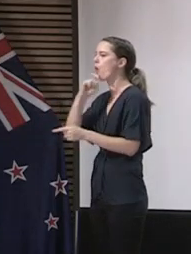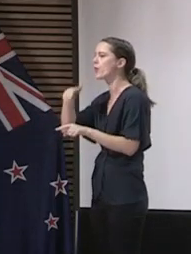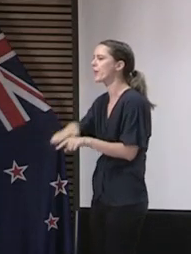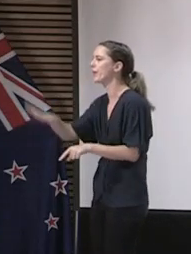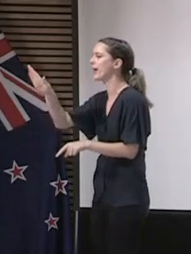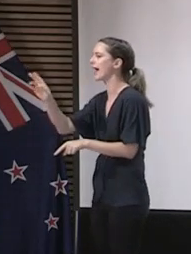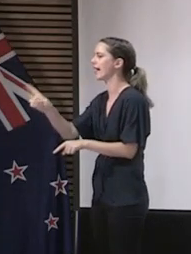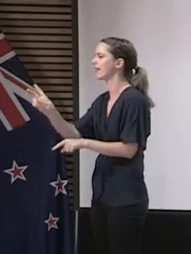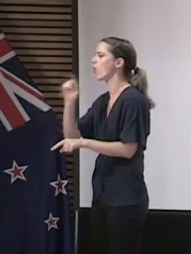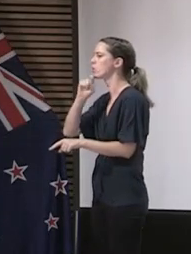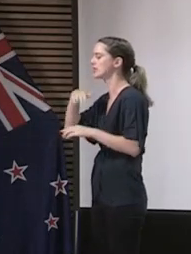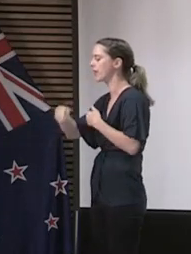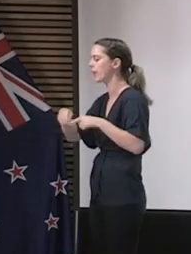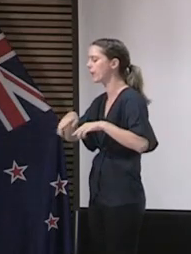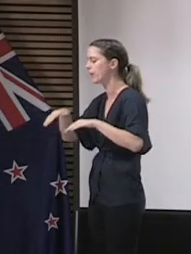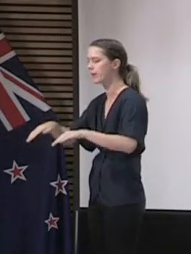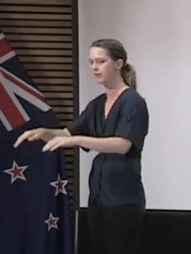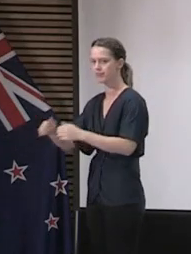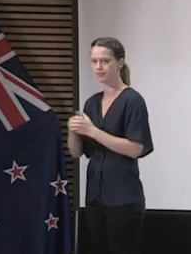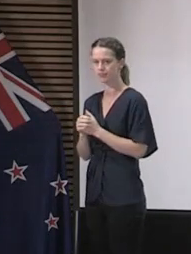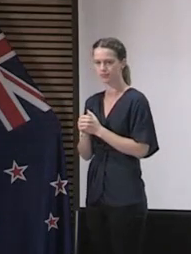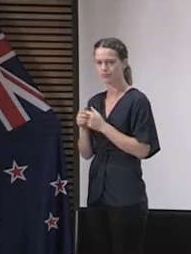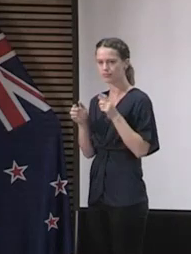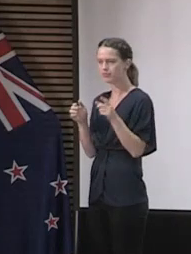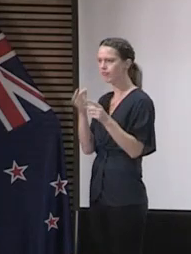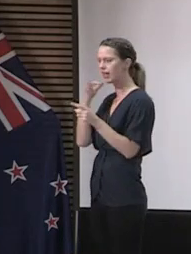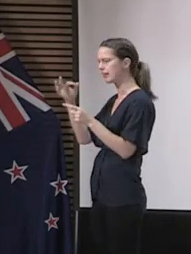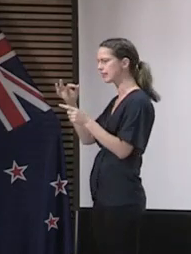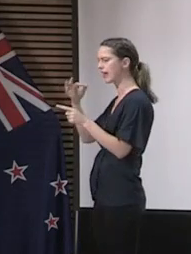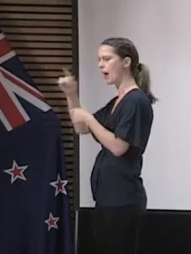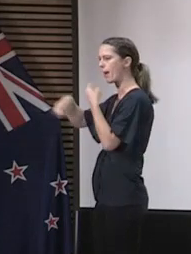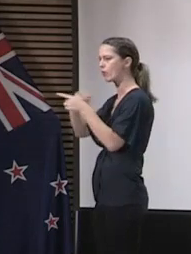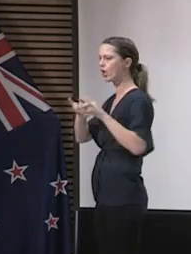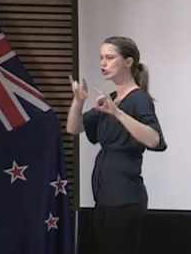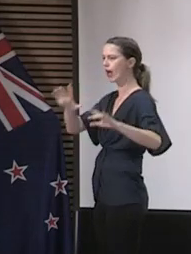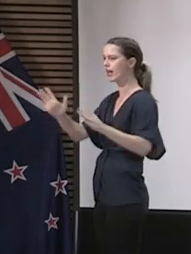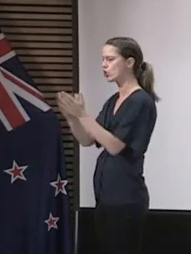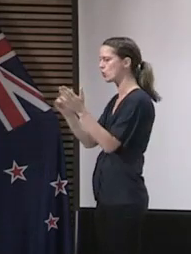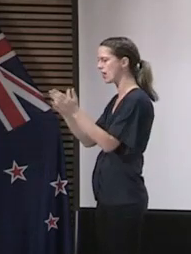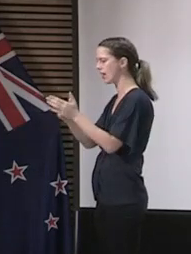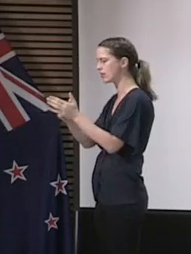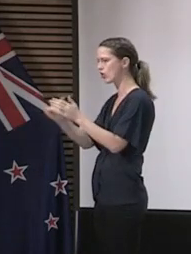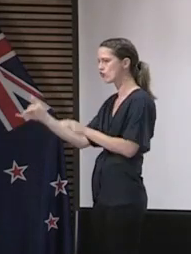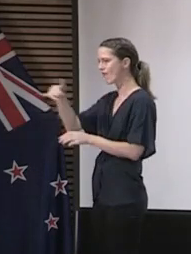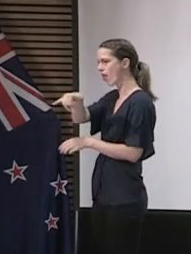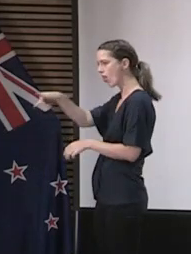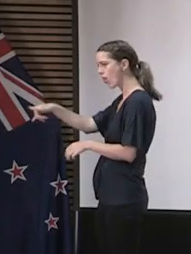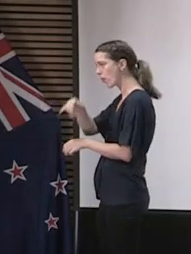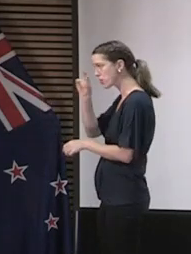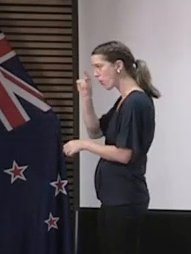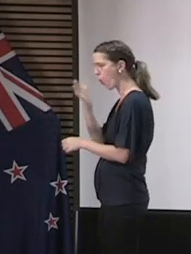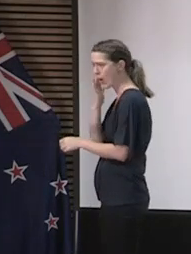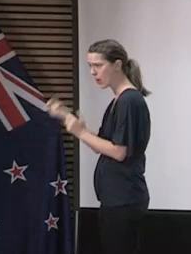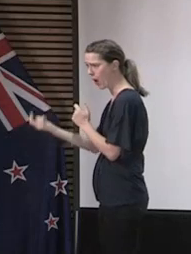fading out again. How long is that Trans-Tasman travel bubble, and if it was feasible, when would that likely happen? That's been discussed